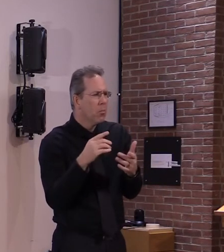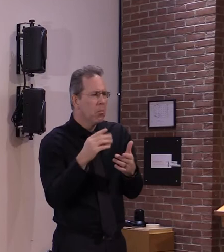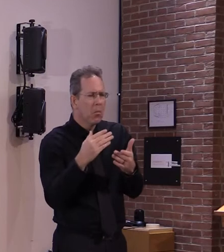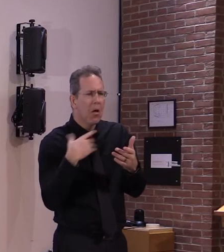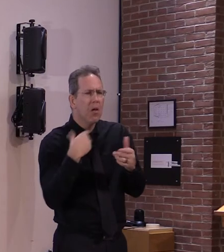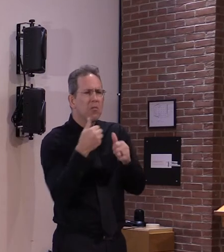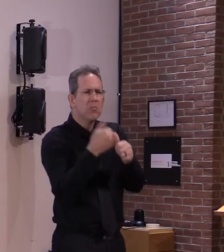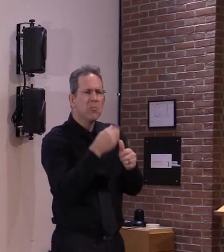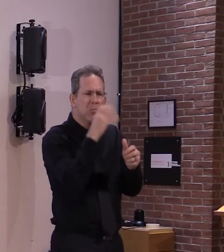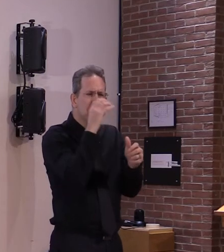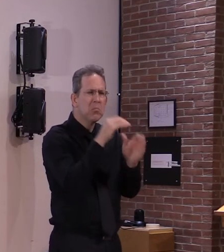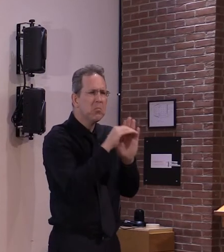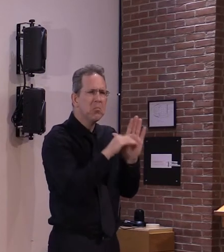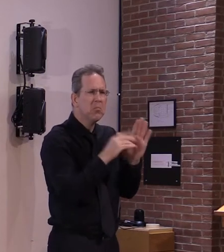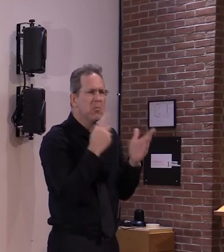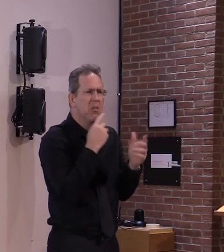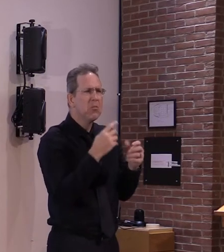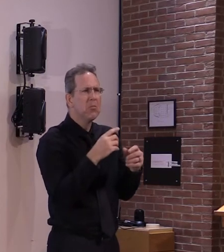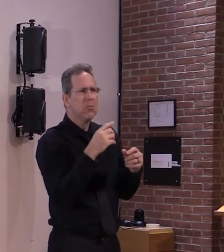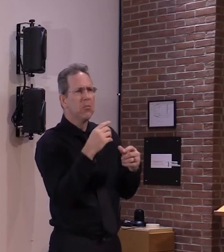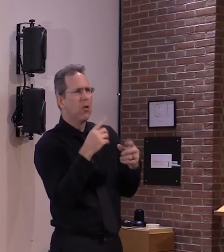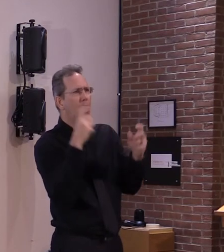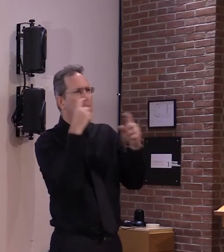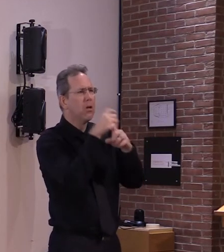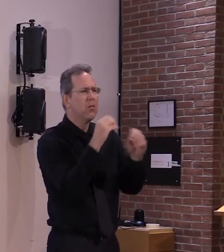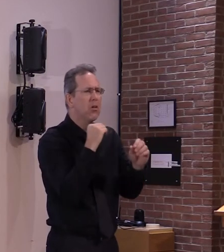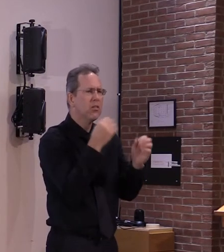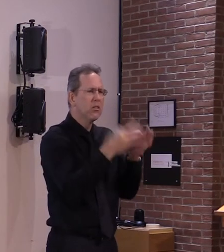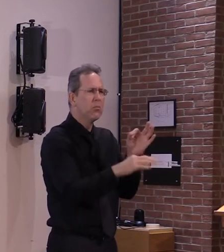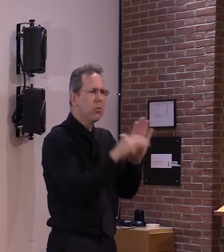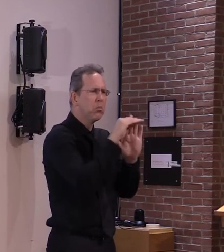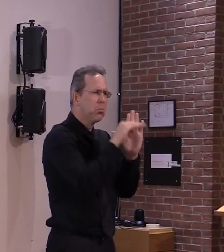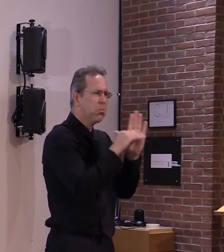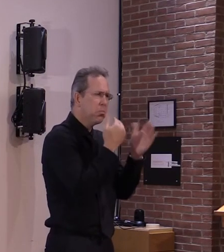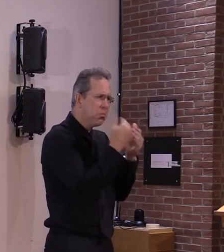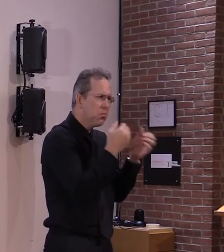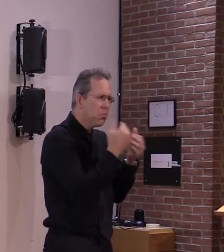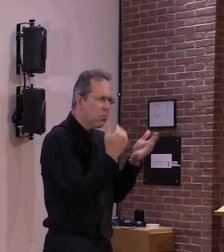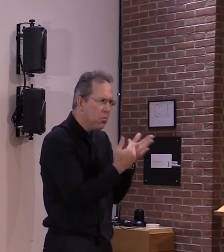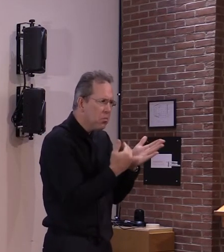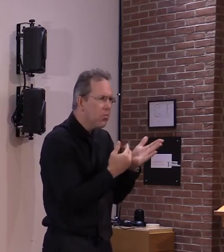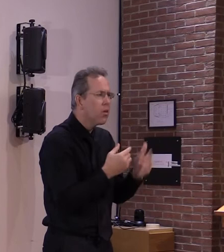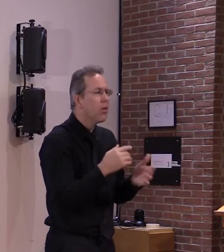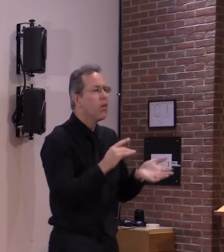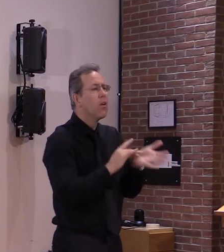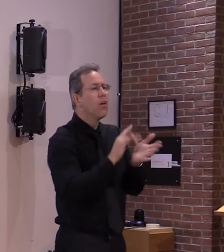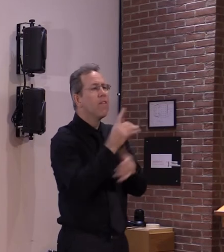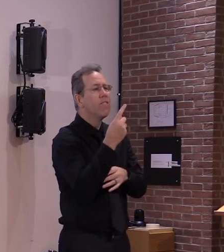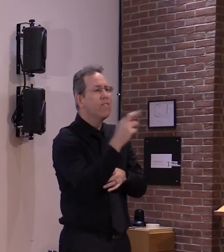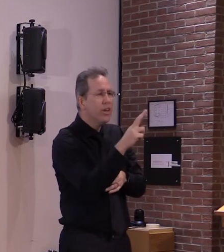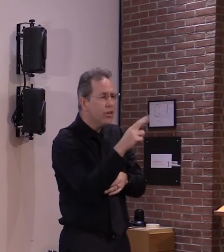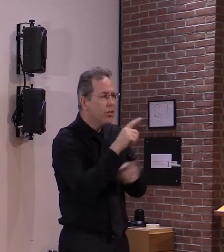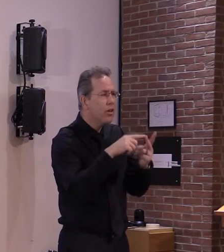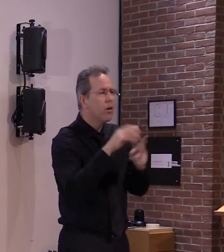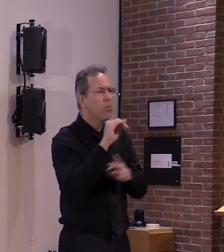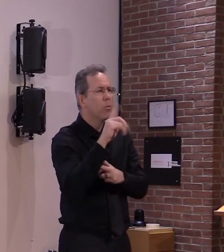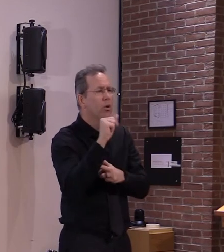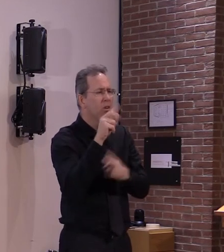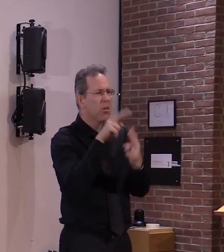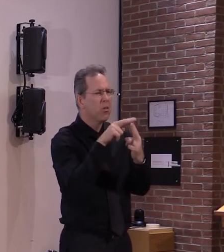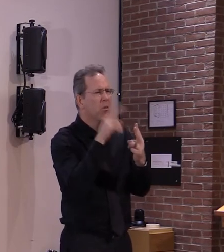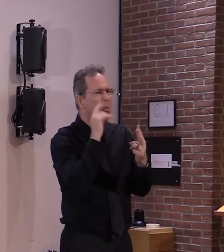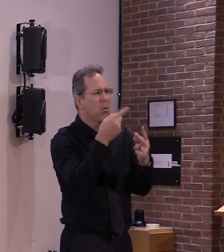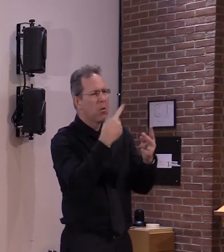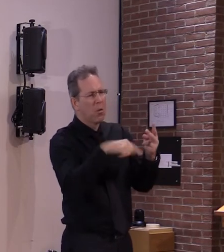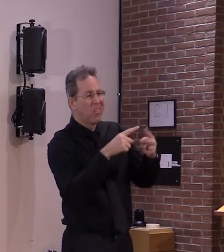getting doses of both starting in the next week or two if the emergency use authorization goes through for the moderna